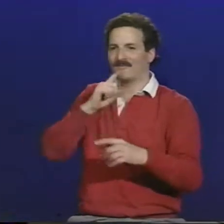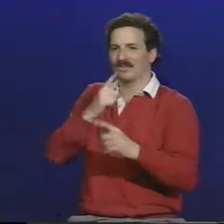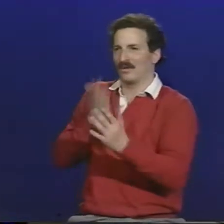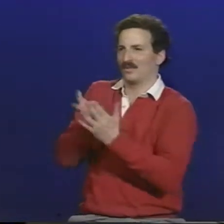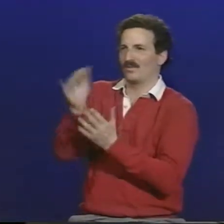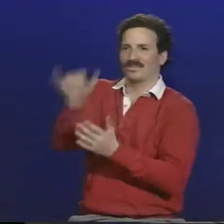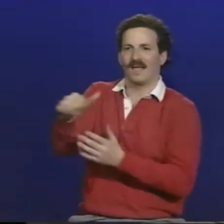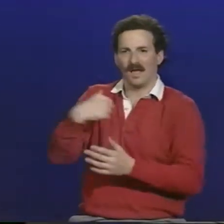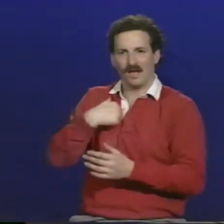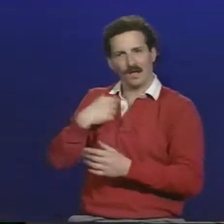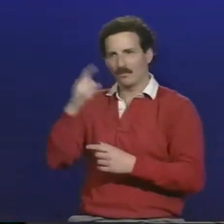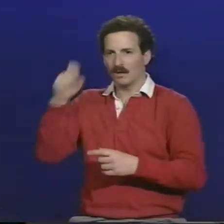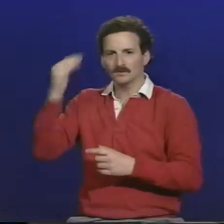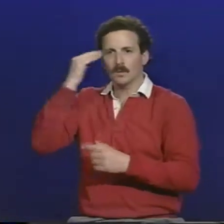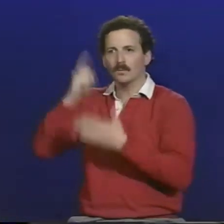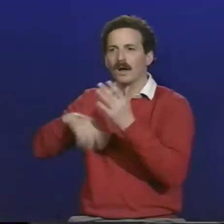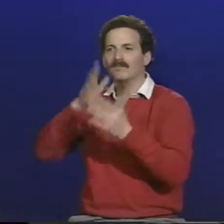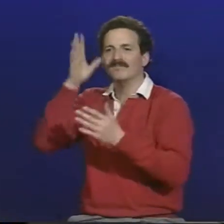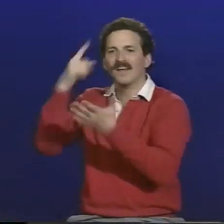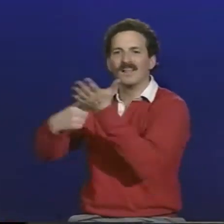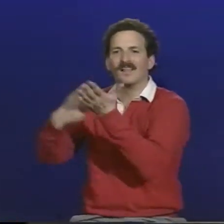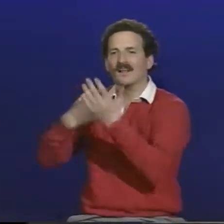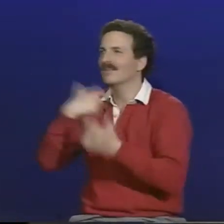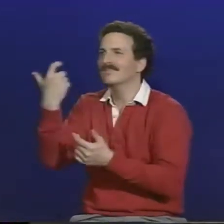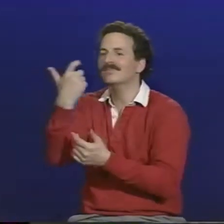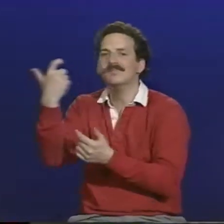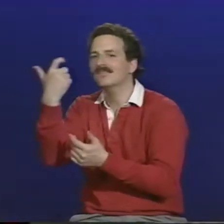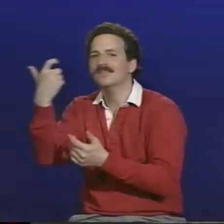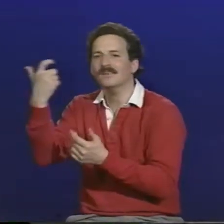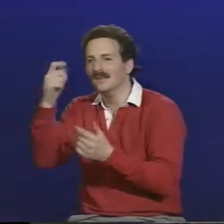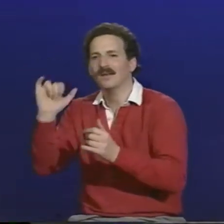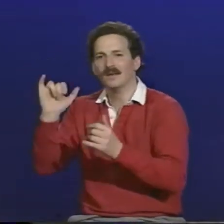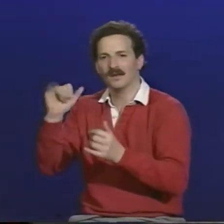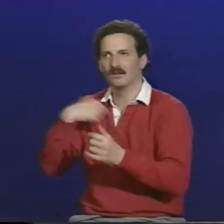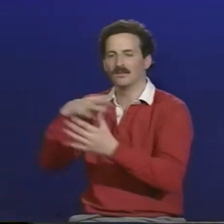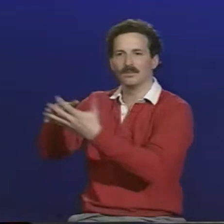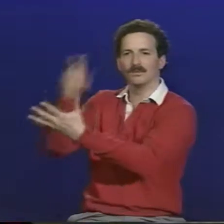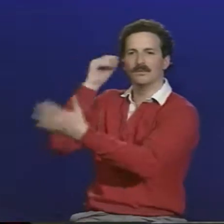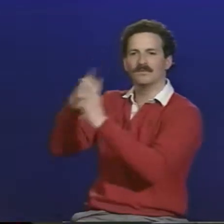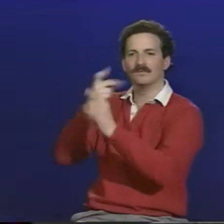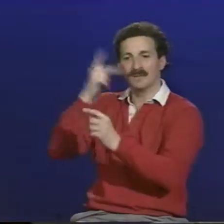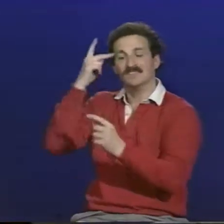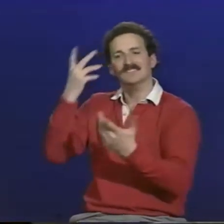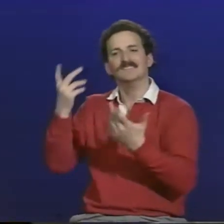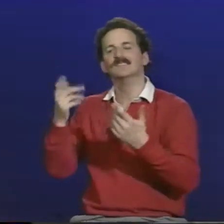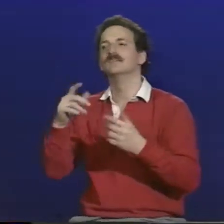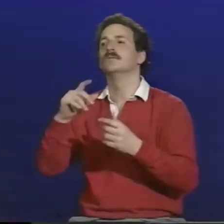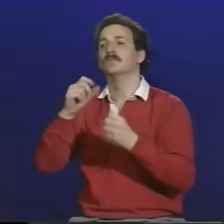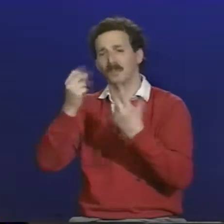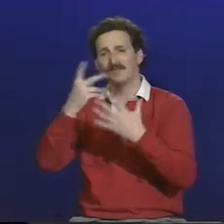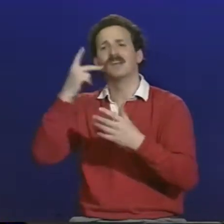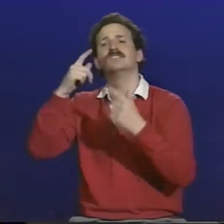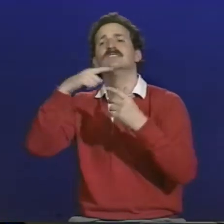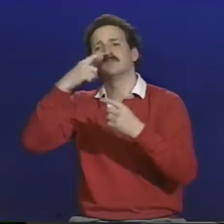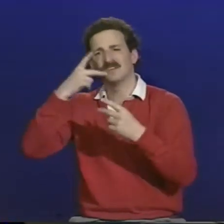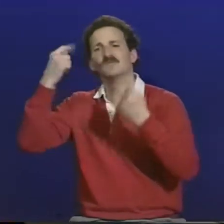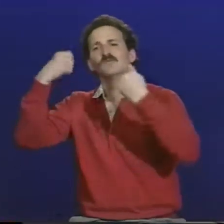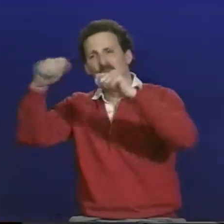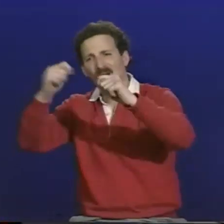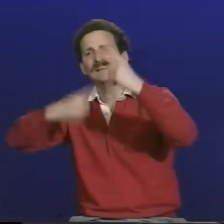negative way. I've never had such an experience. It's extremely important for a child to be able to watch what their parents learn from. After all, those